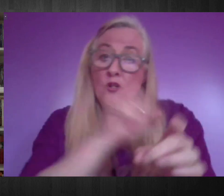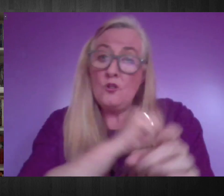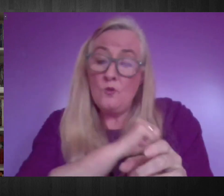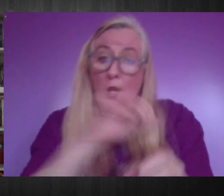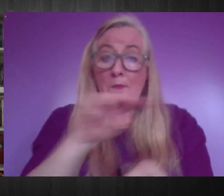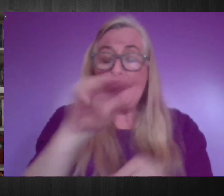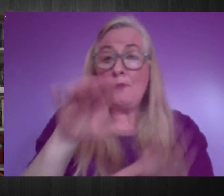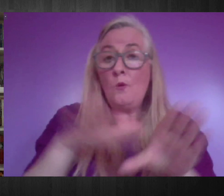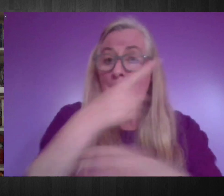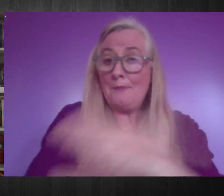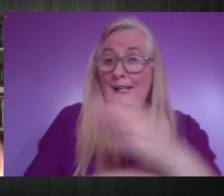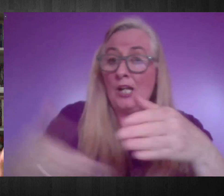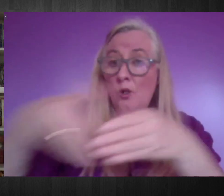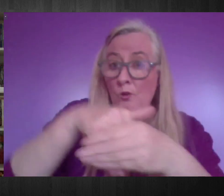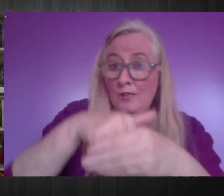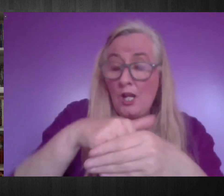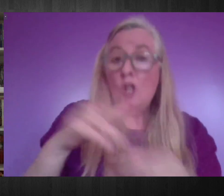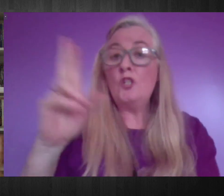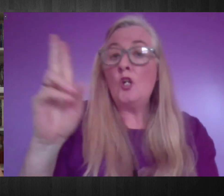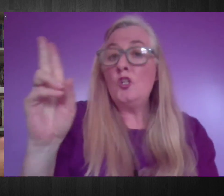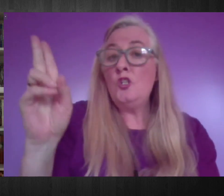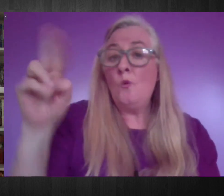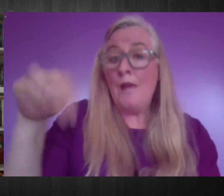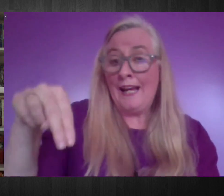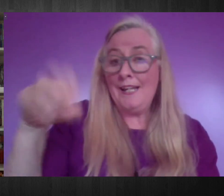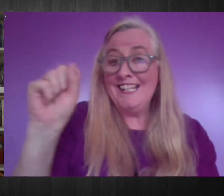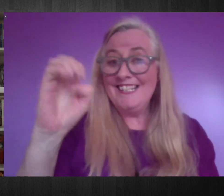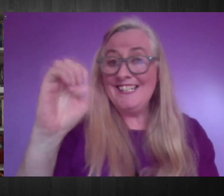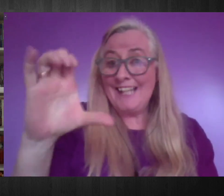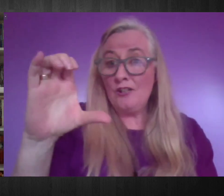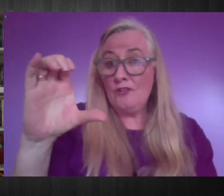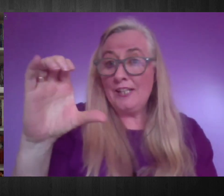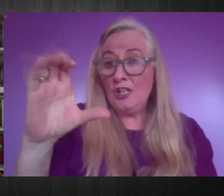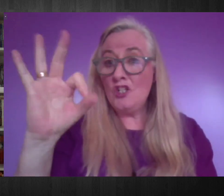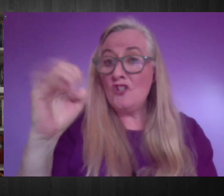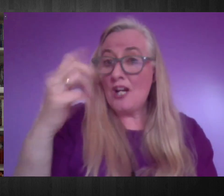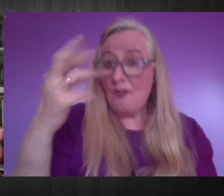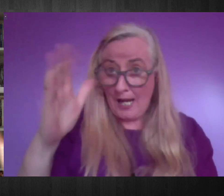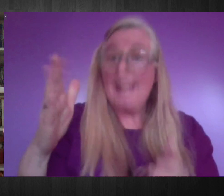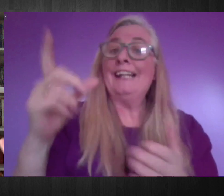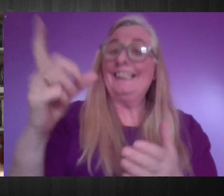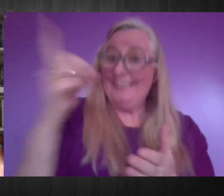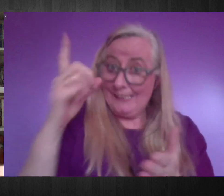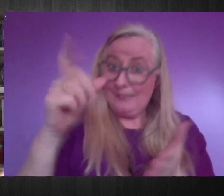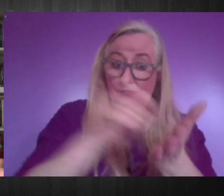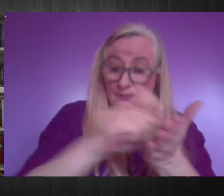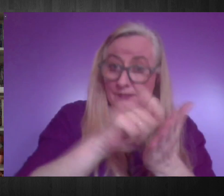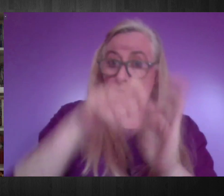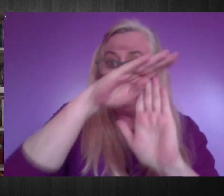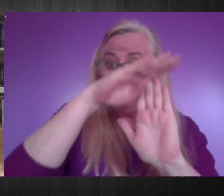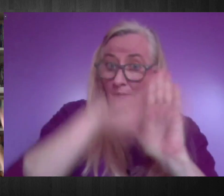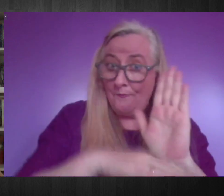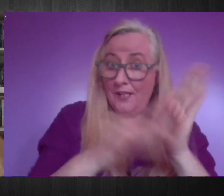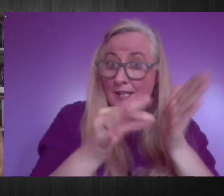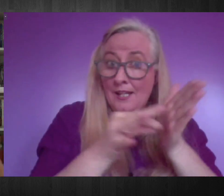The Secretary General of the UN also issued some guidance and lately some